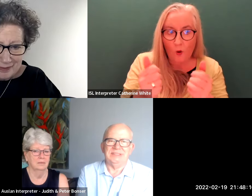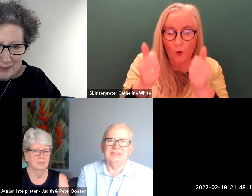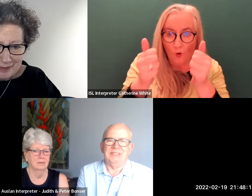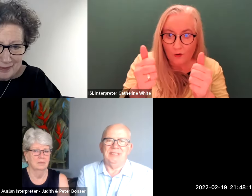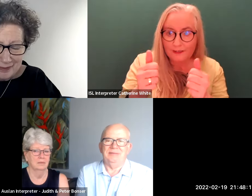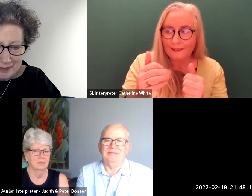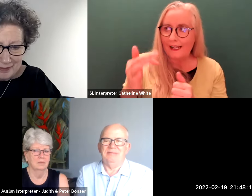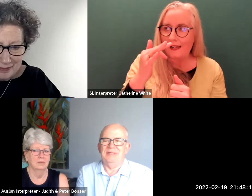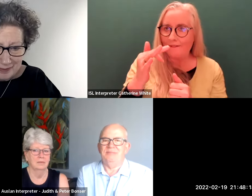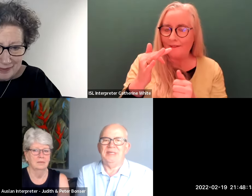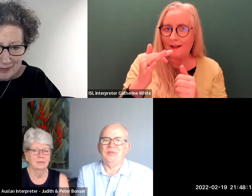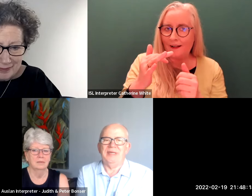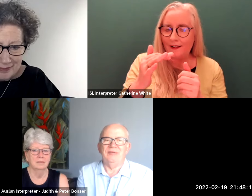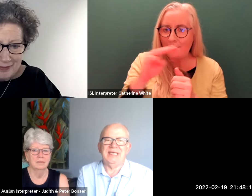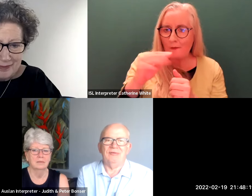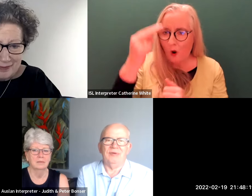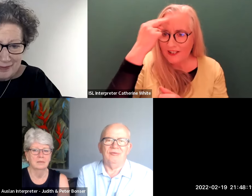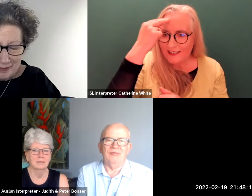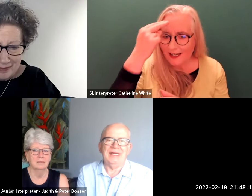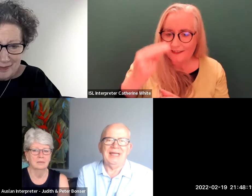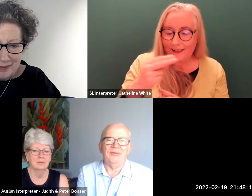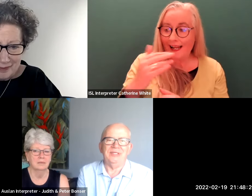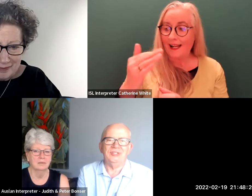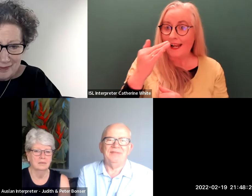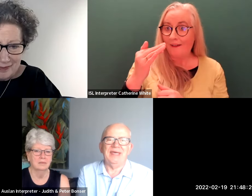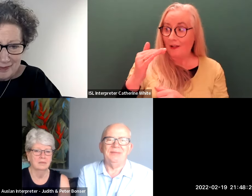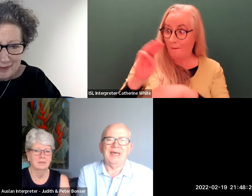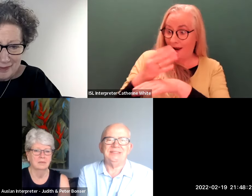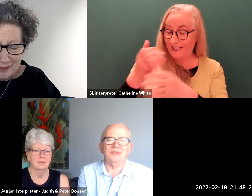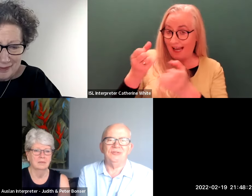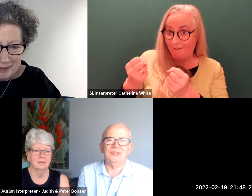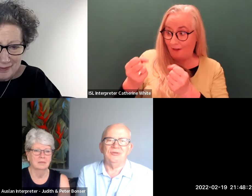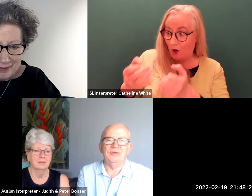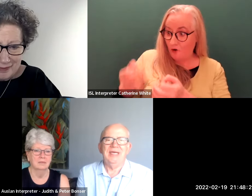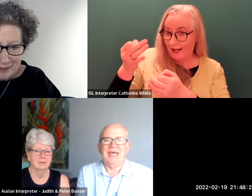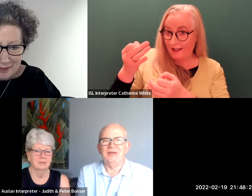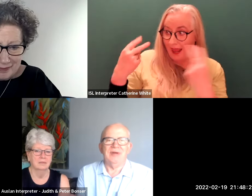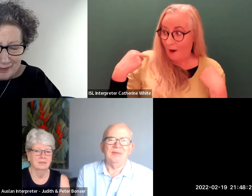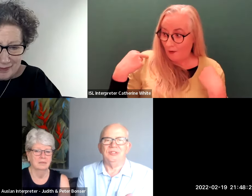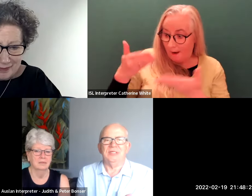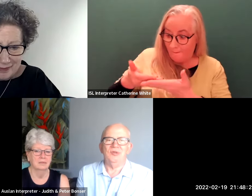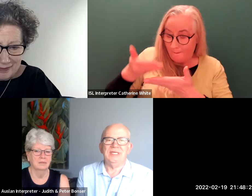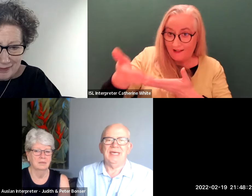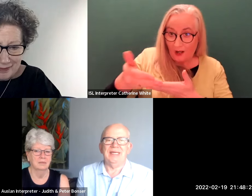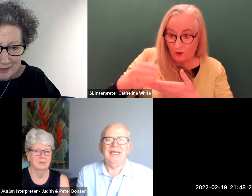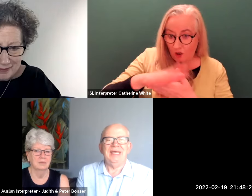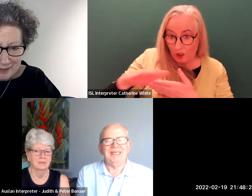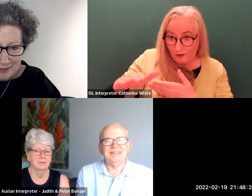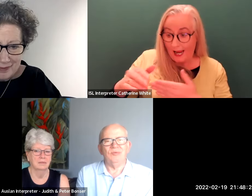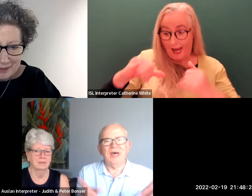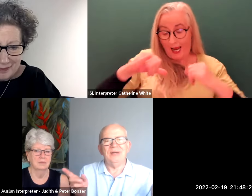it was your parents had a great language and they passed it on to you and you were able to communicate